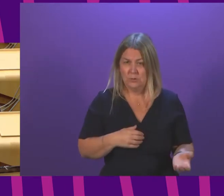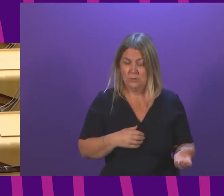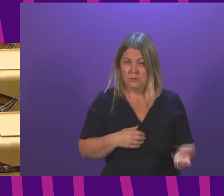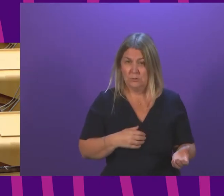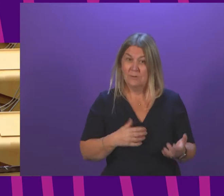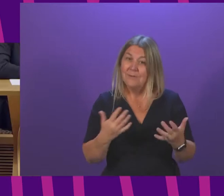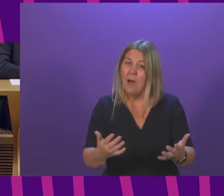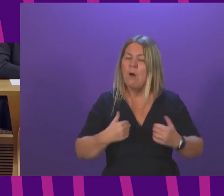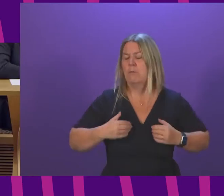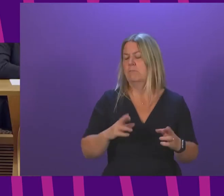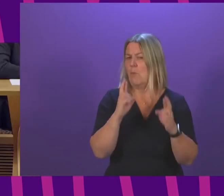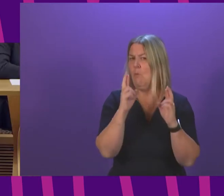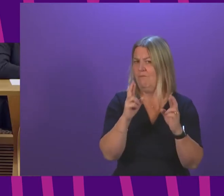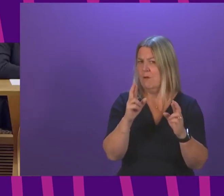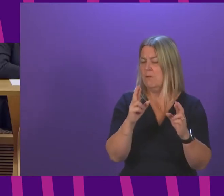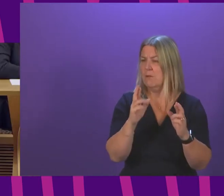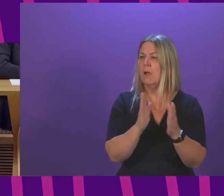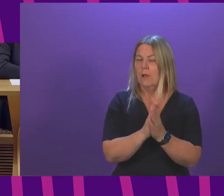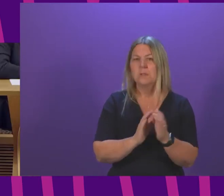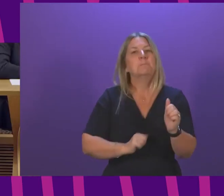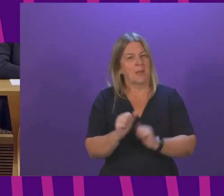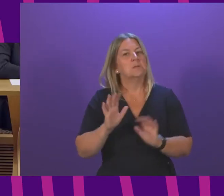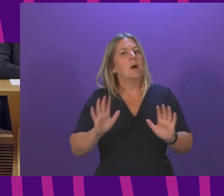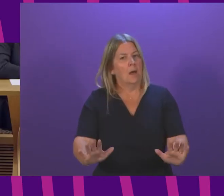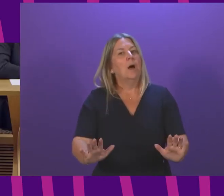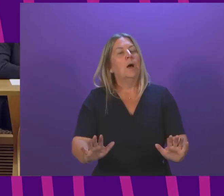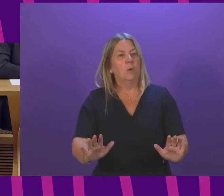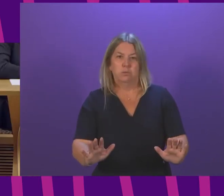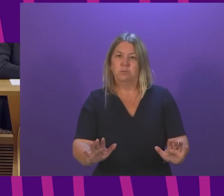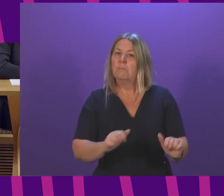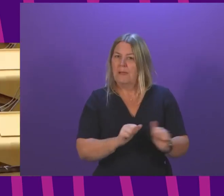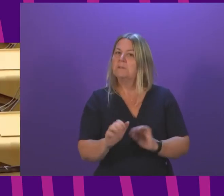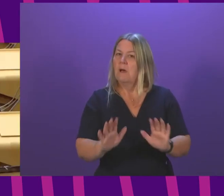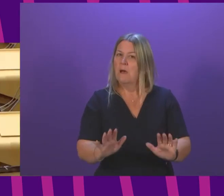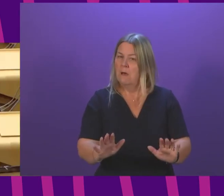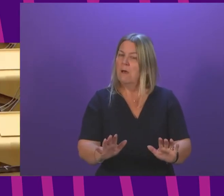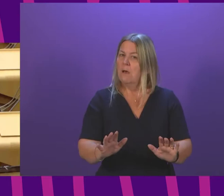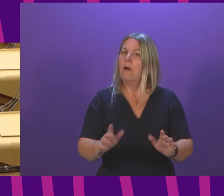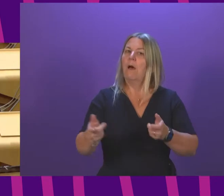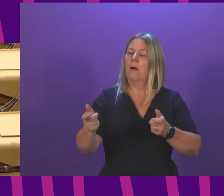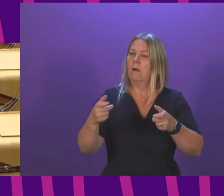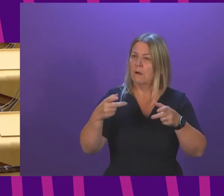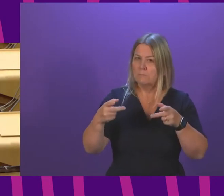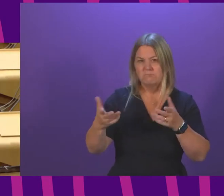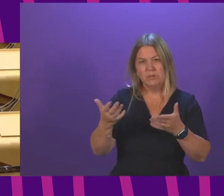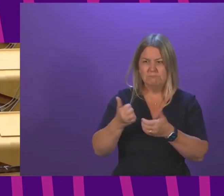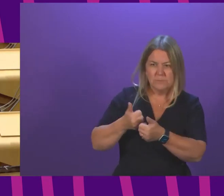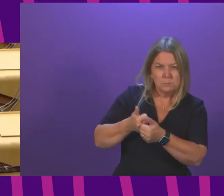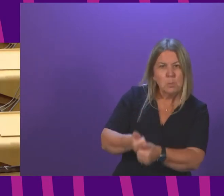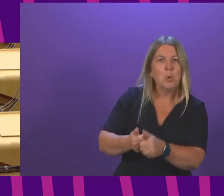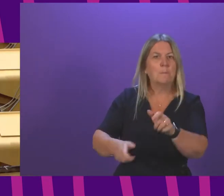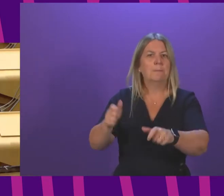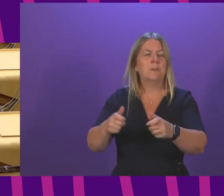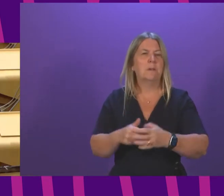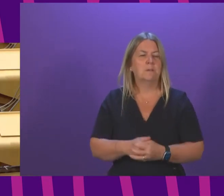that we will be the better for it in the way in which we deal with individuals and some of the practical steps we are taking, such as the